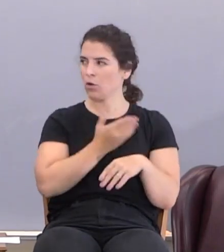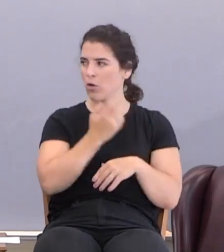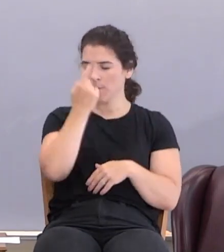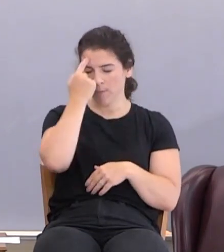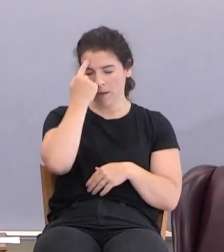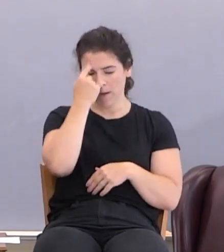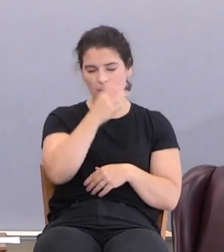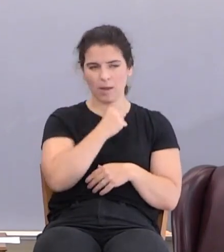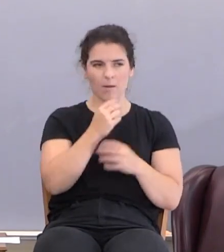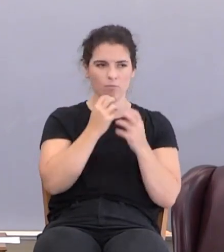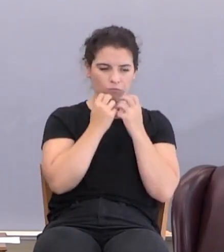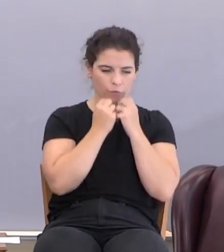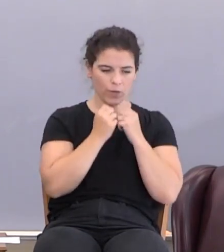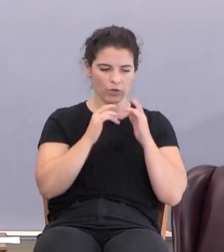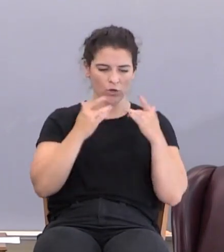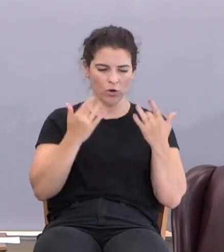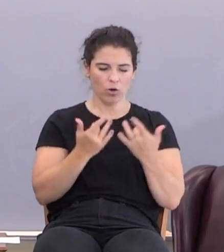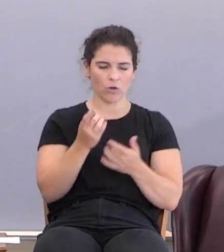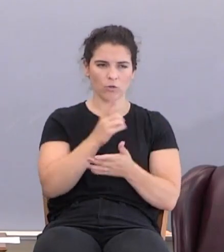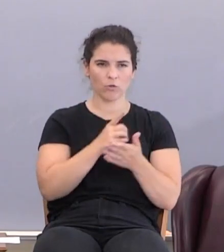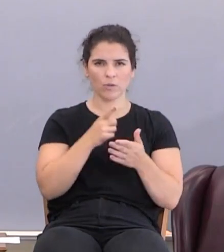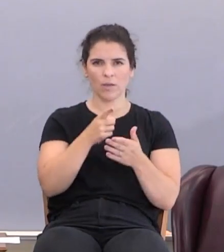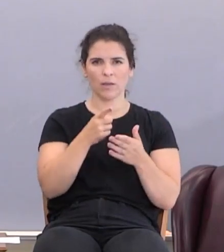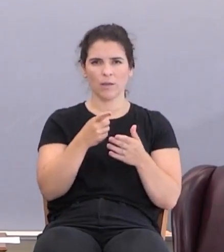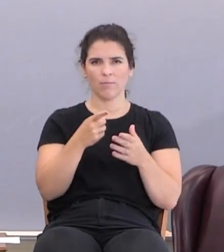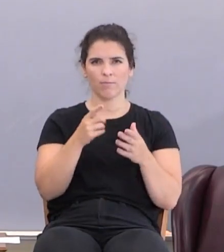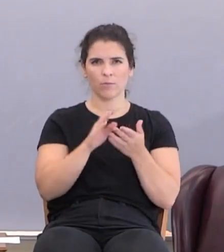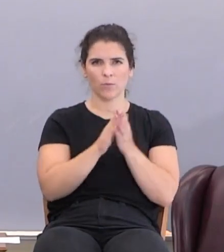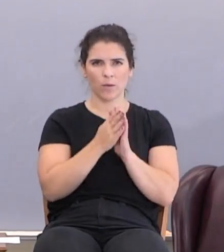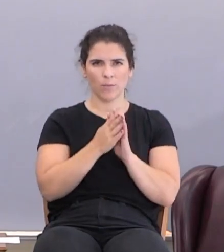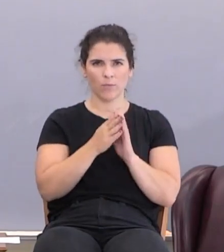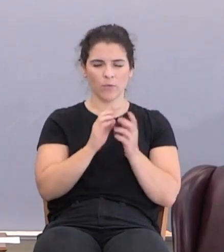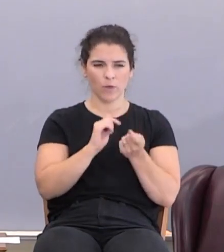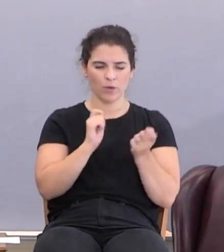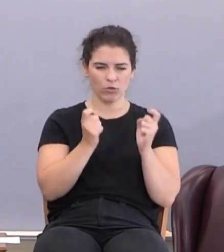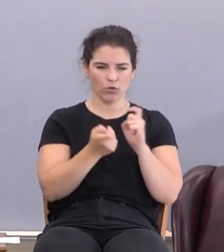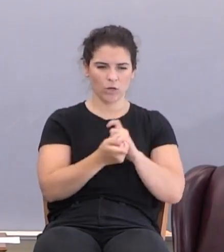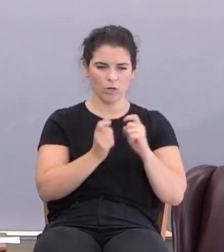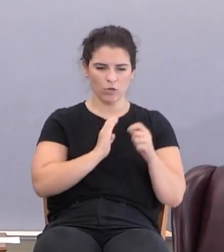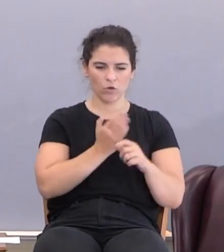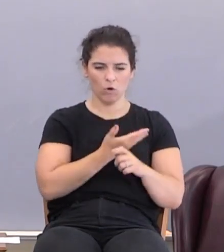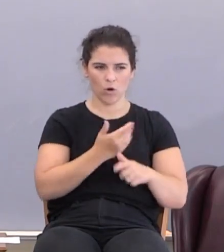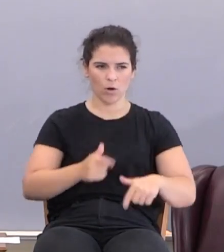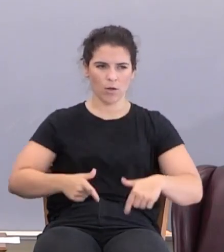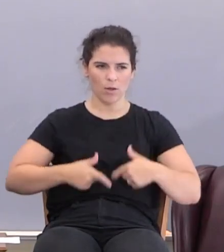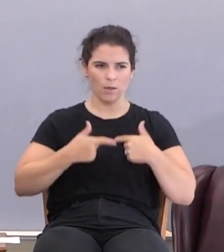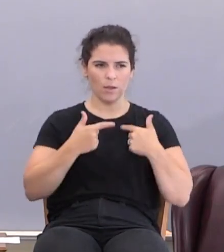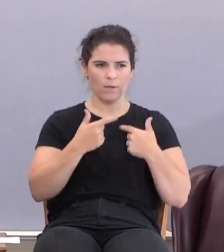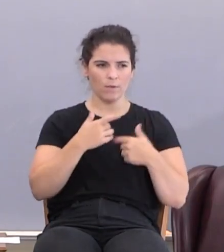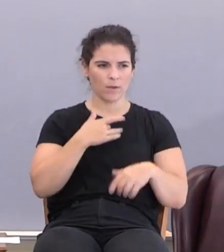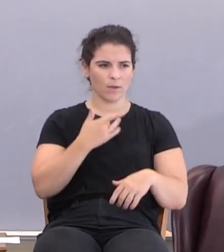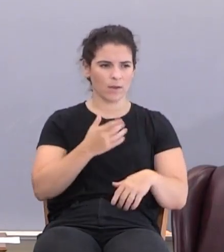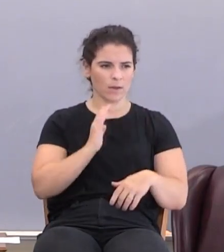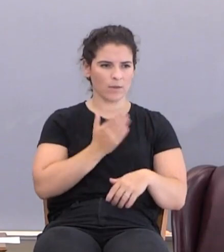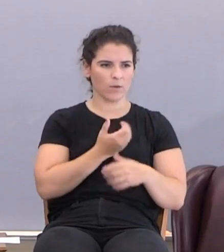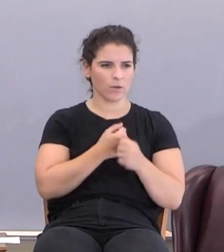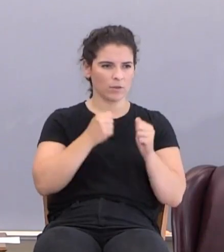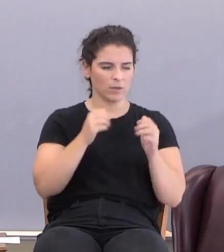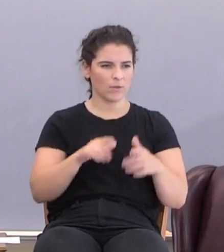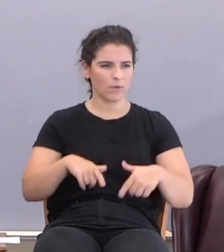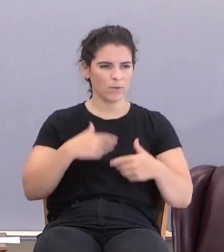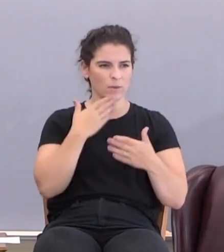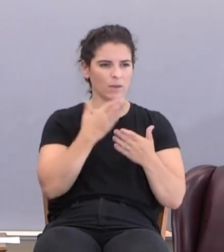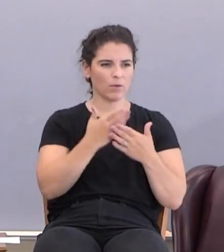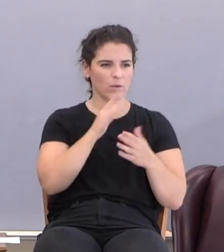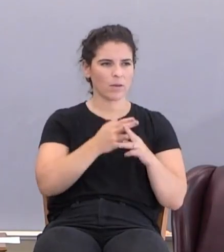and as precious in our hearts as you've designed them to be, so they transform our life into the likeness of our Savior's life. We thank you in